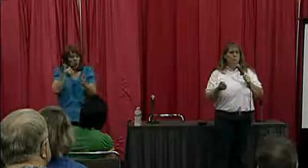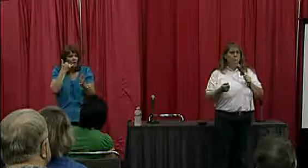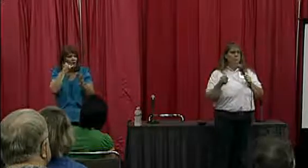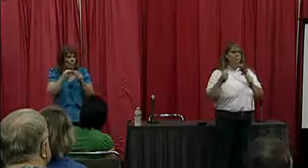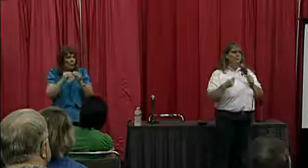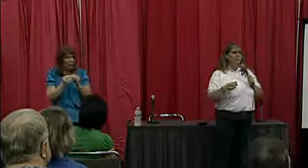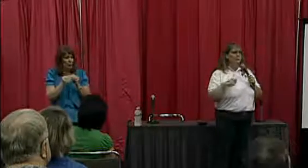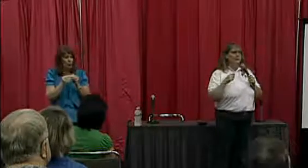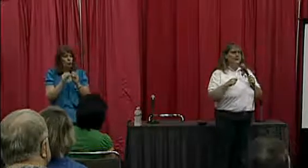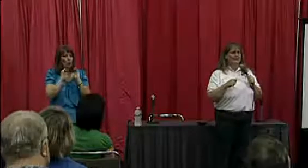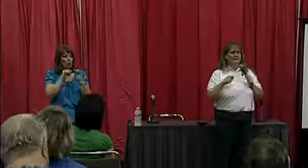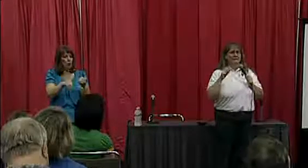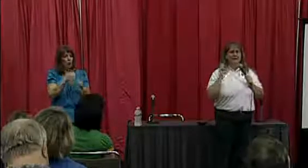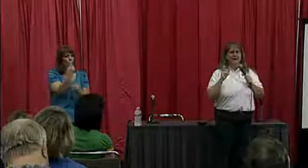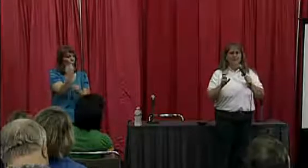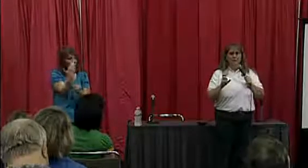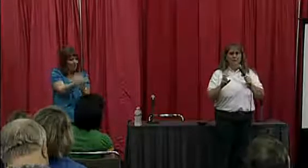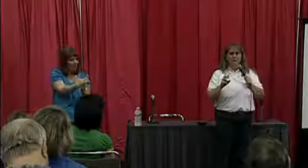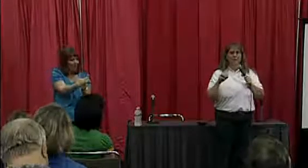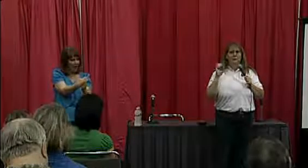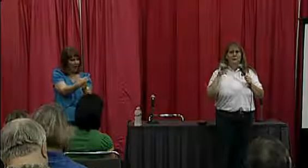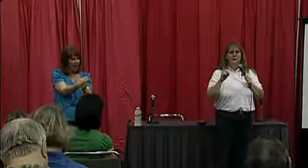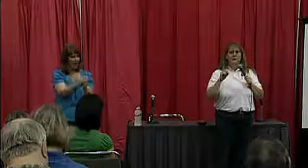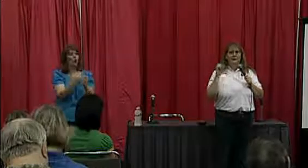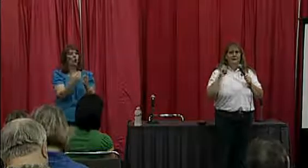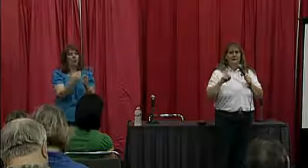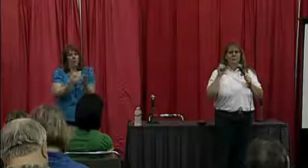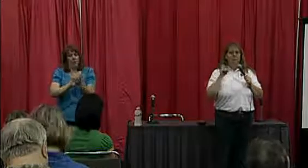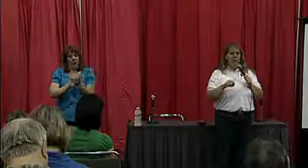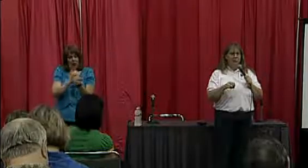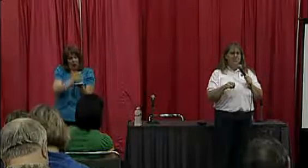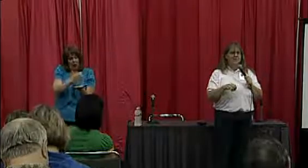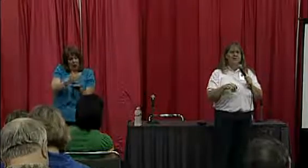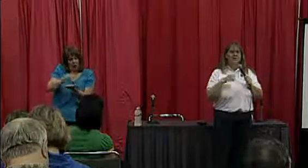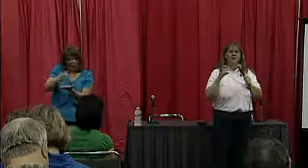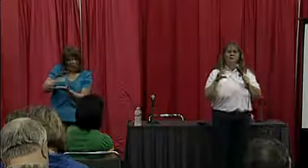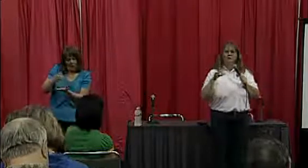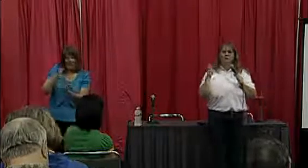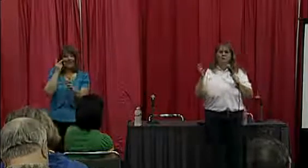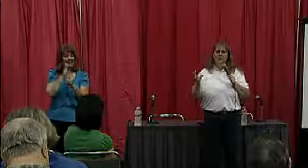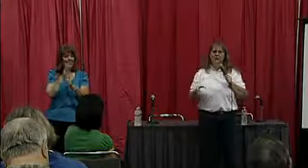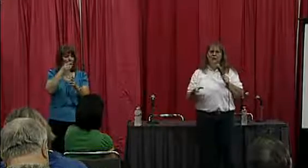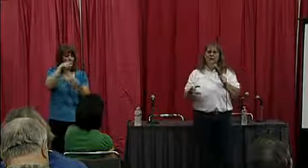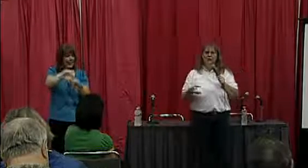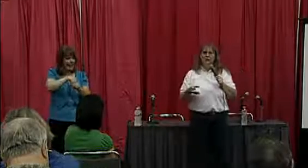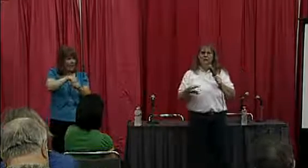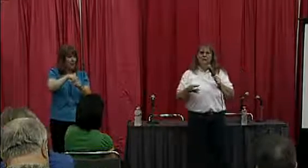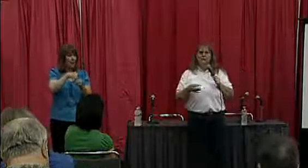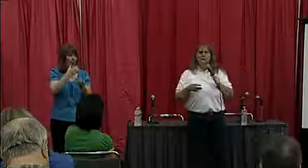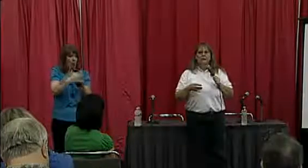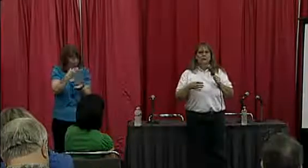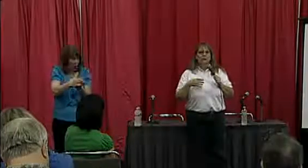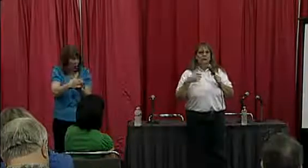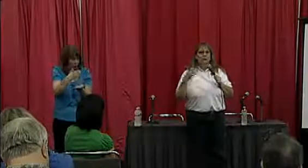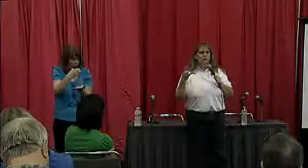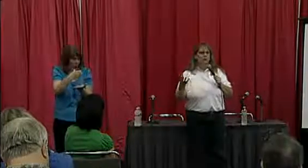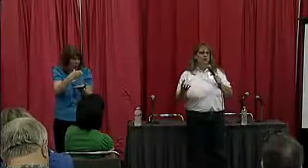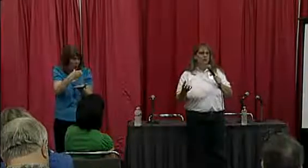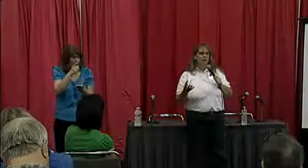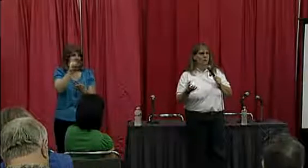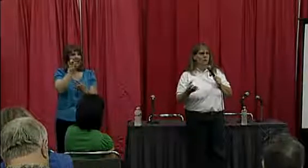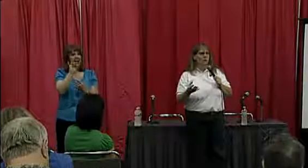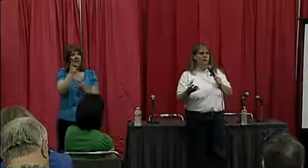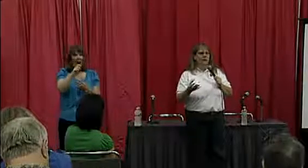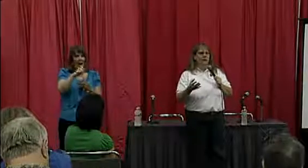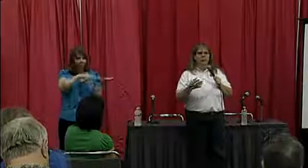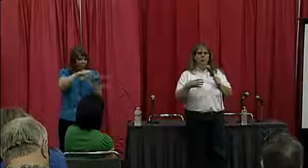your prescription bottles together. Keep your medicines in the bottles. If you have to be evacuated when you go to